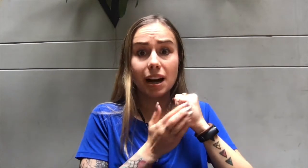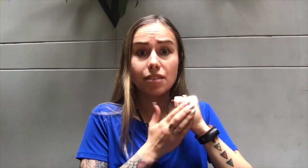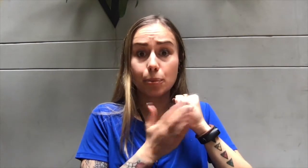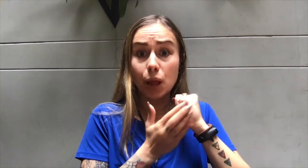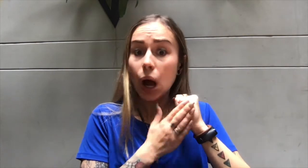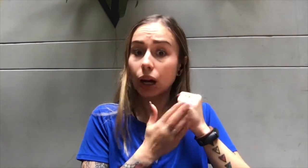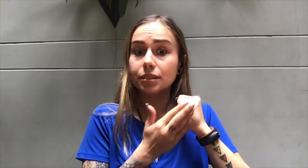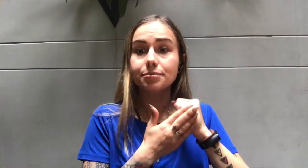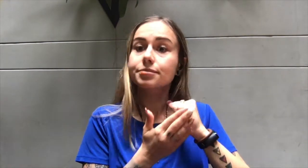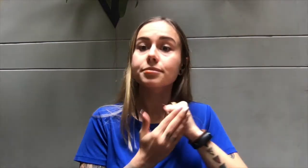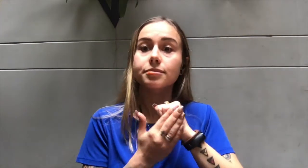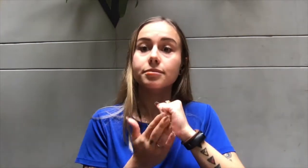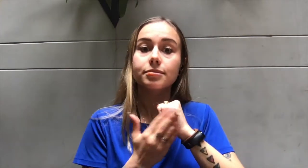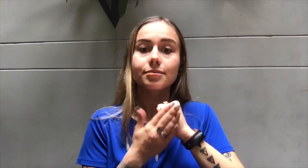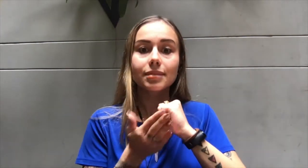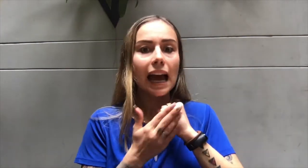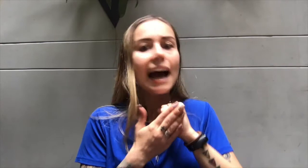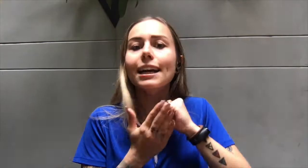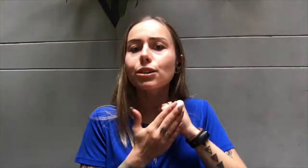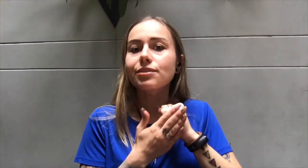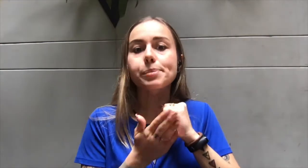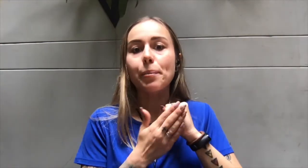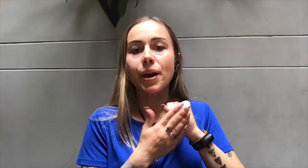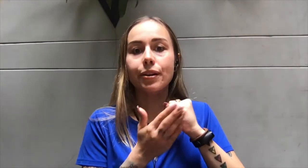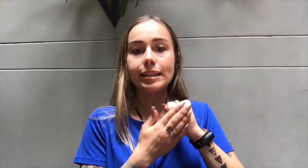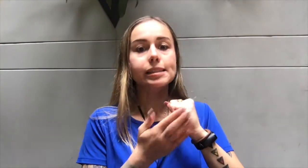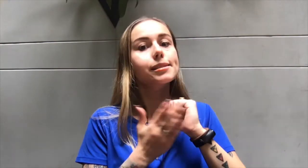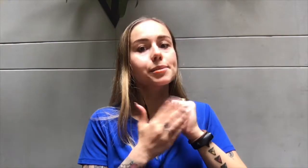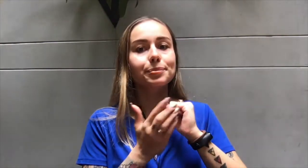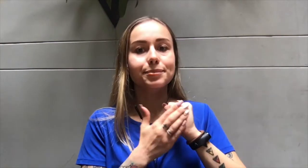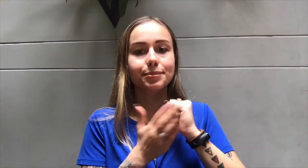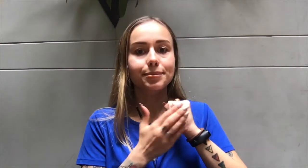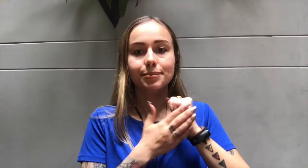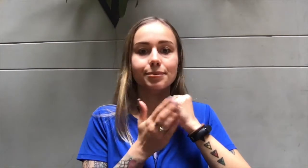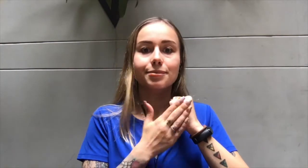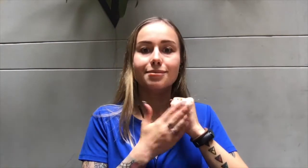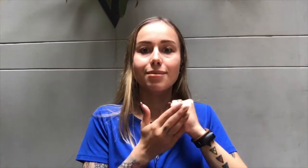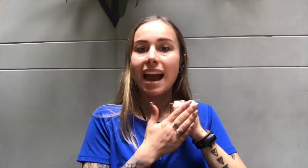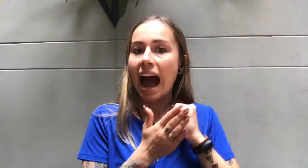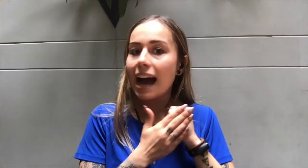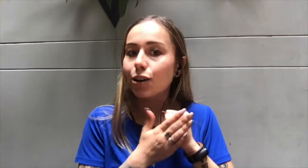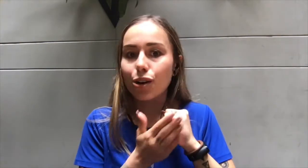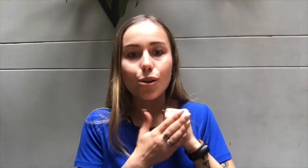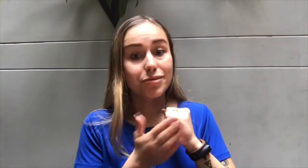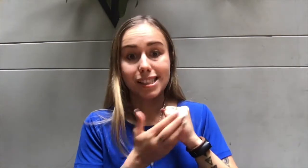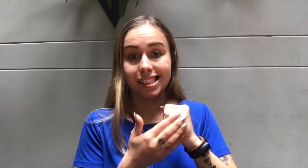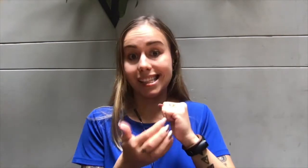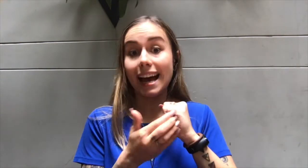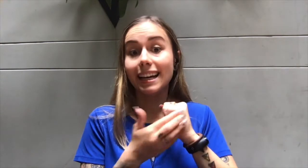kind of a block. I don't know if it's my parents. I don't know if it's society.